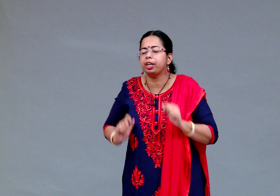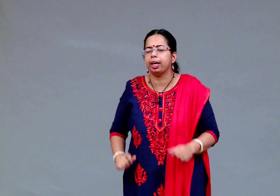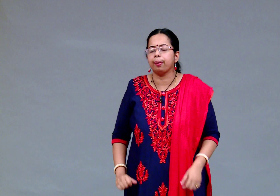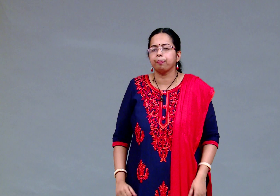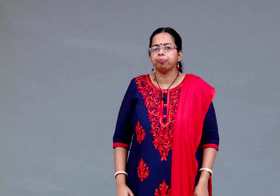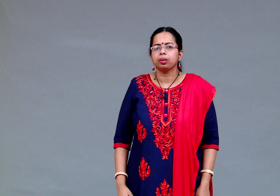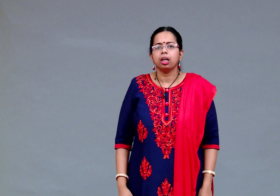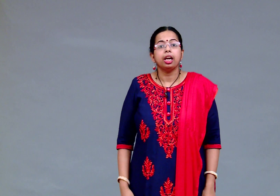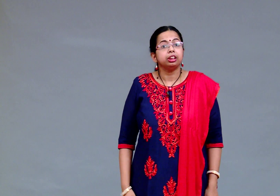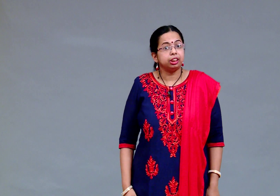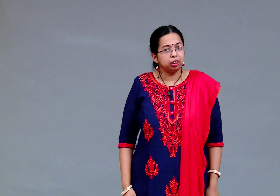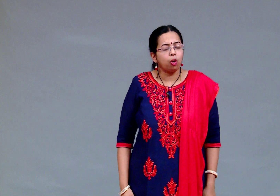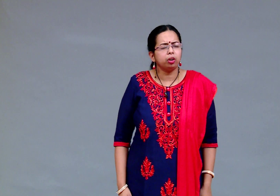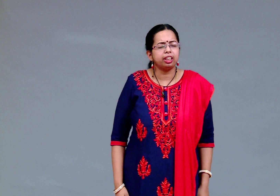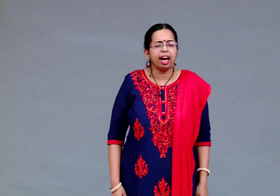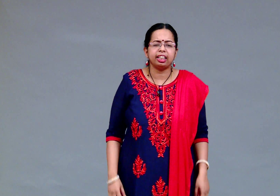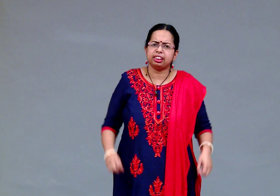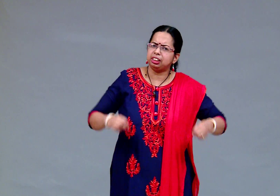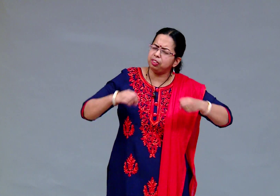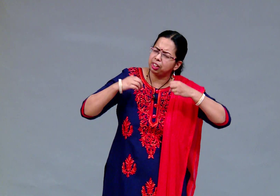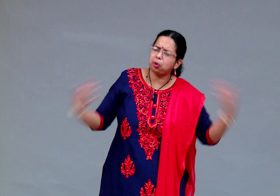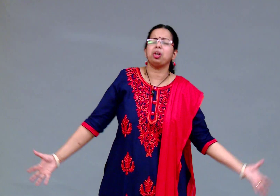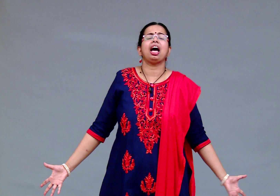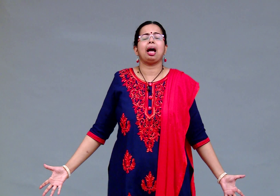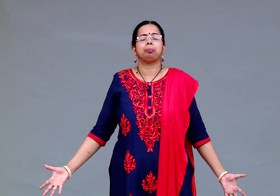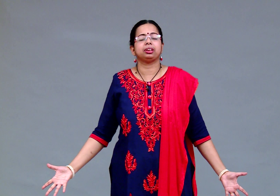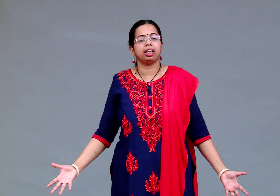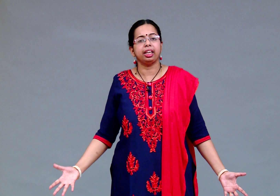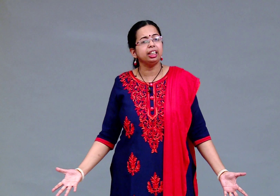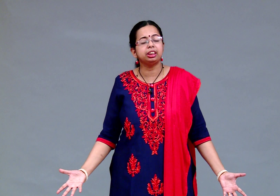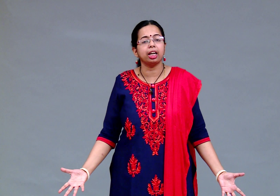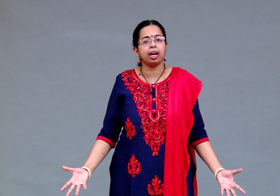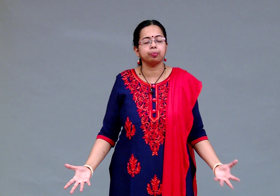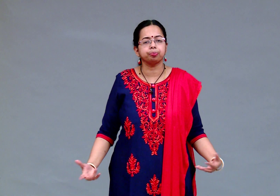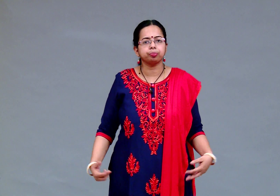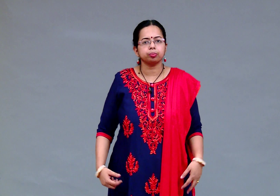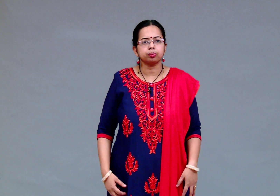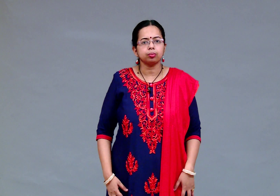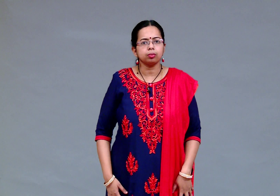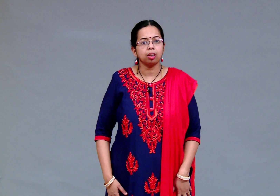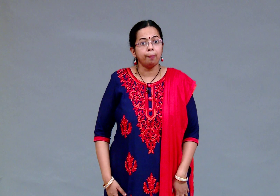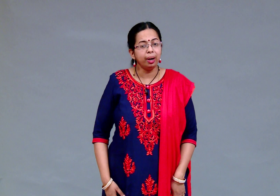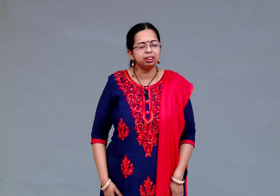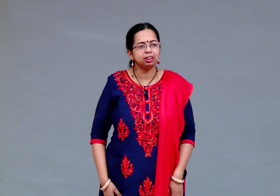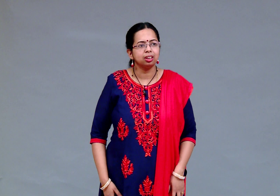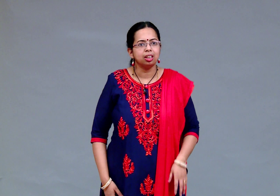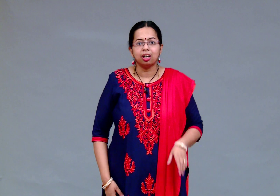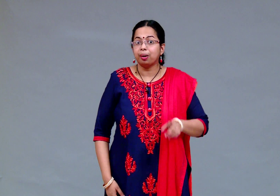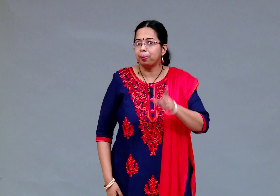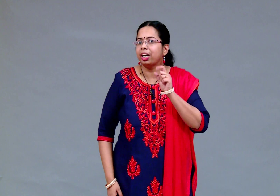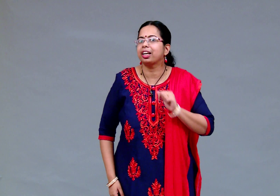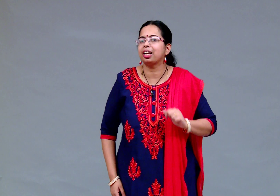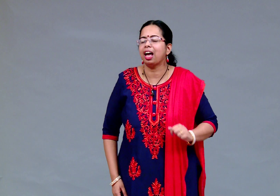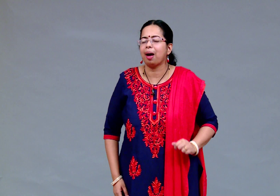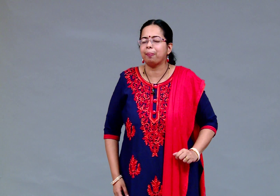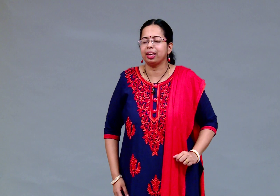day she she thought that it will collapse anytime but a miracle happened